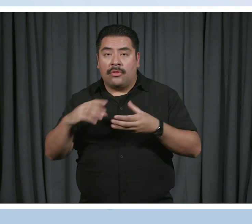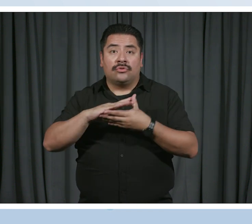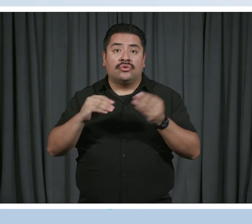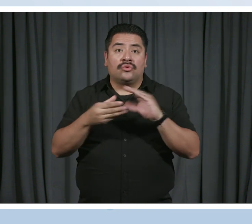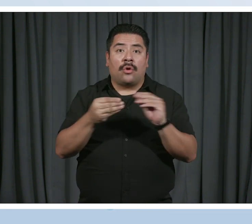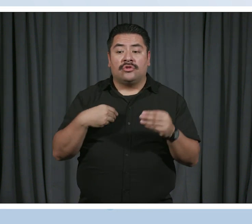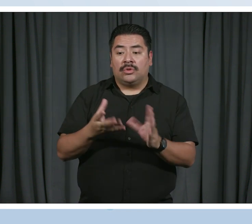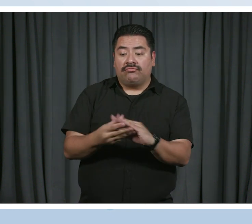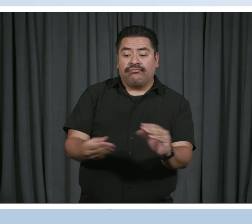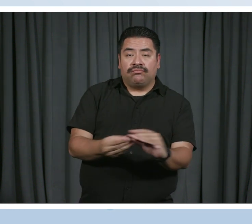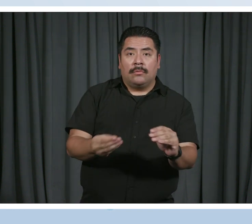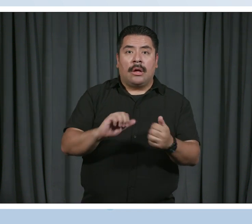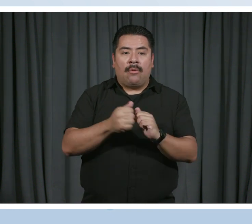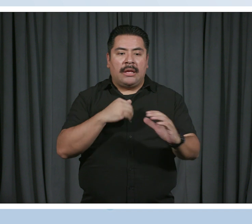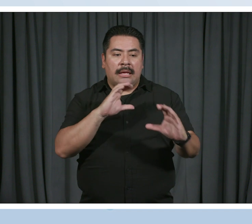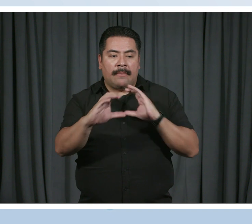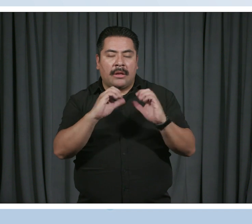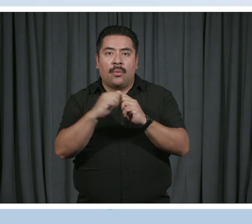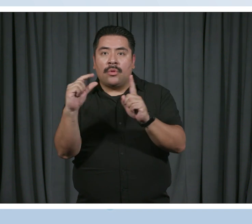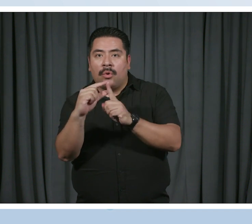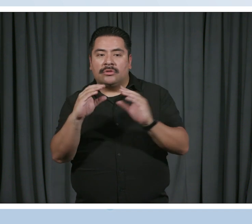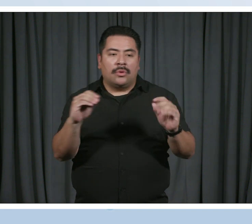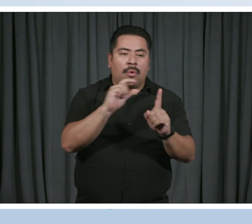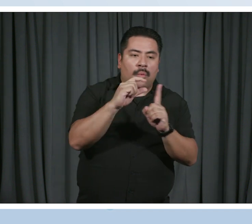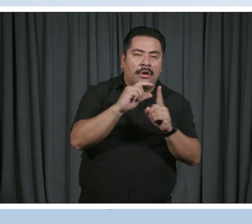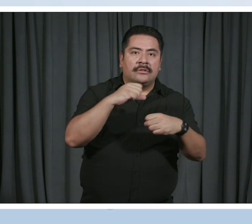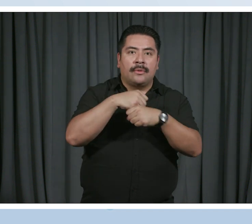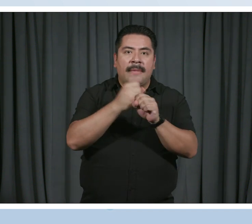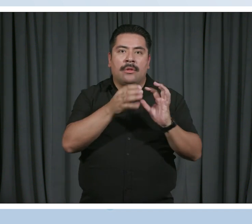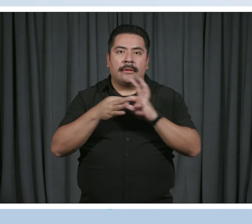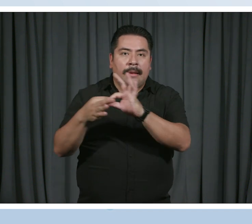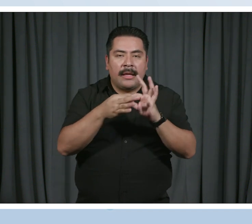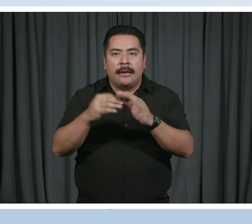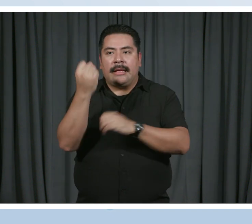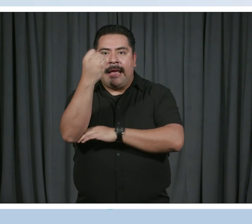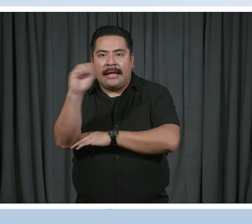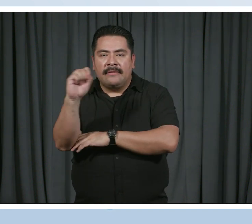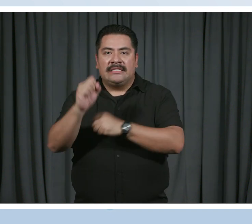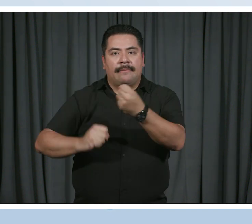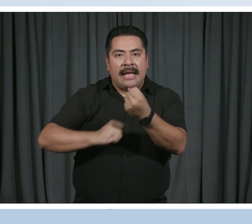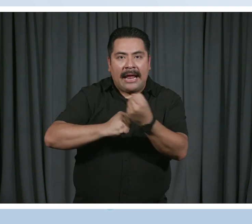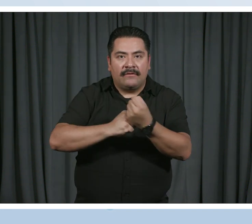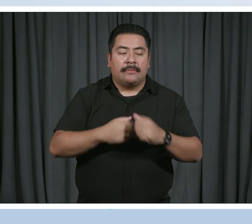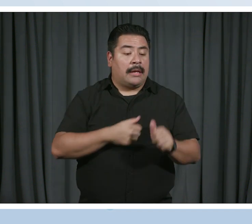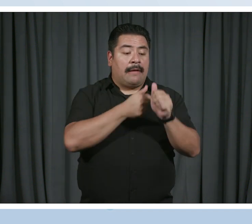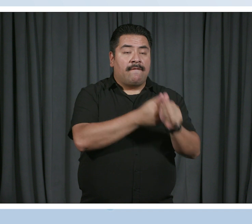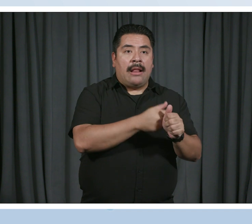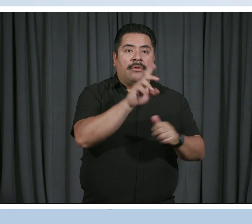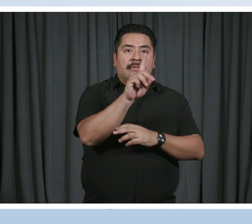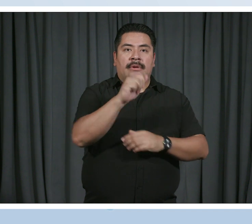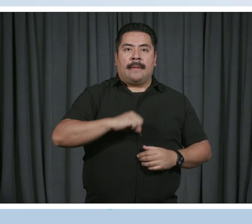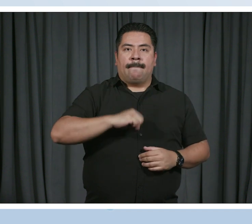communicate with words, without, to build community, activism, advocacy. I follow disability